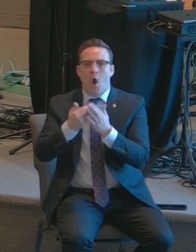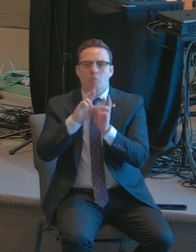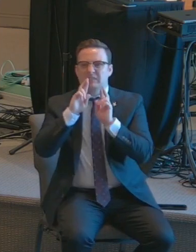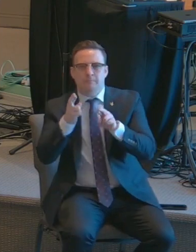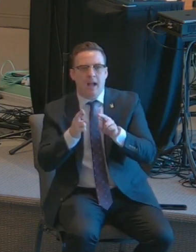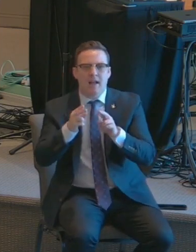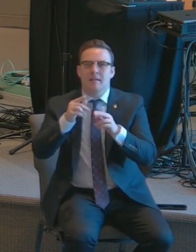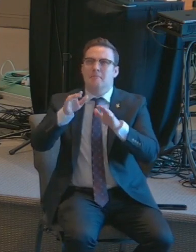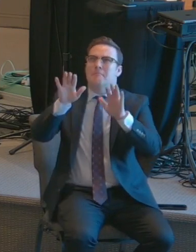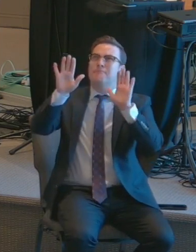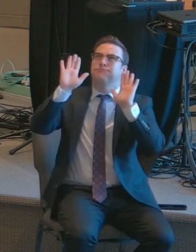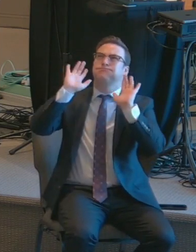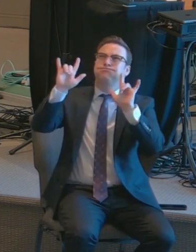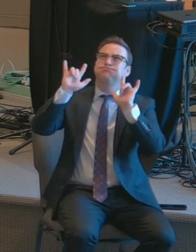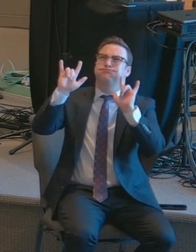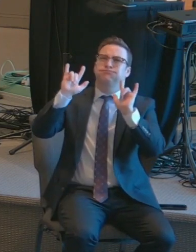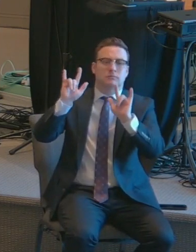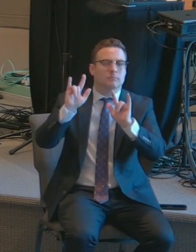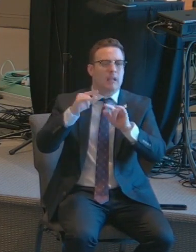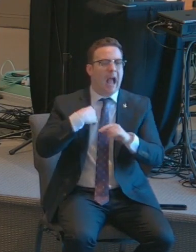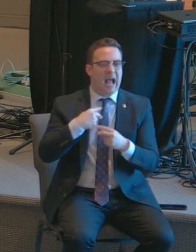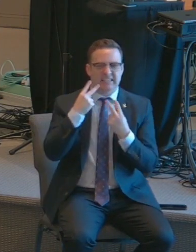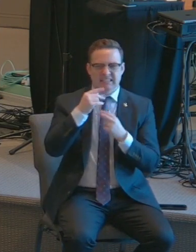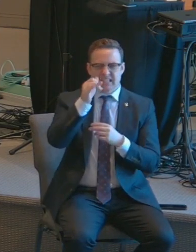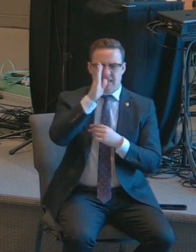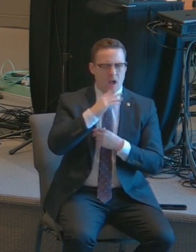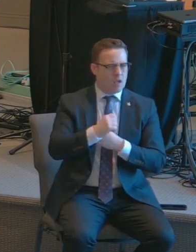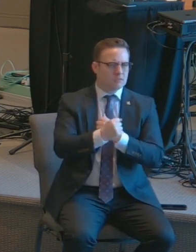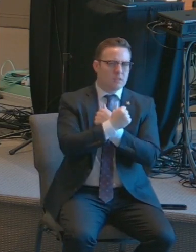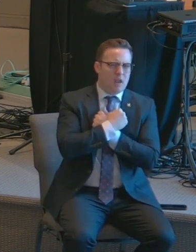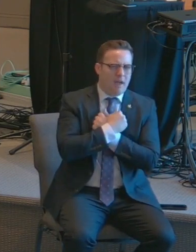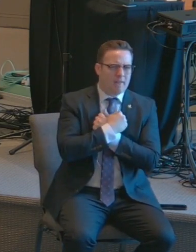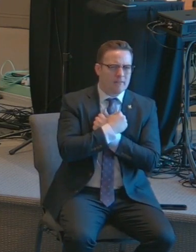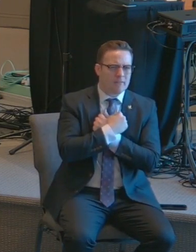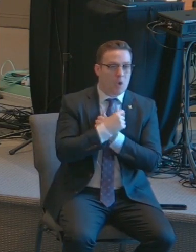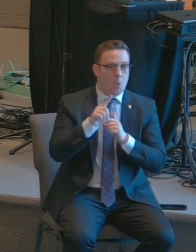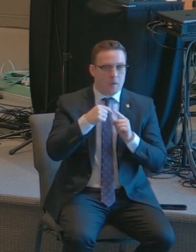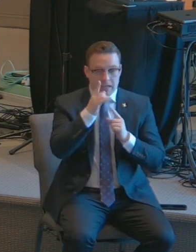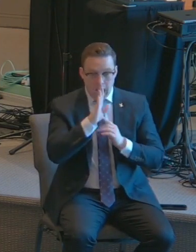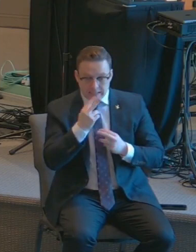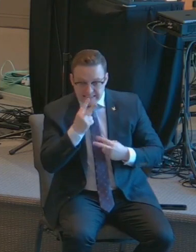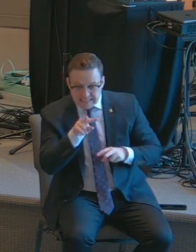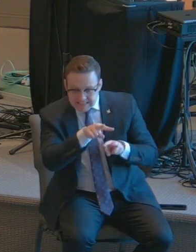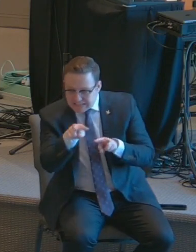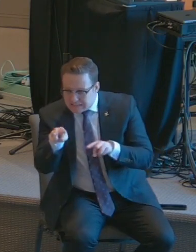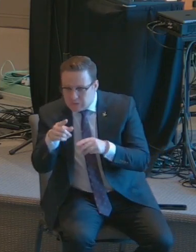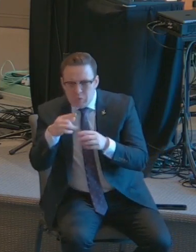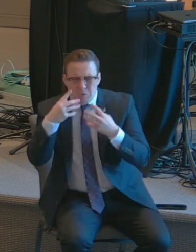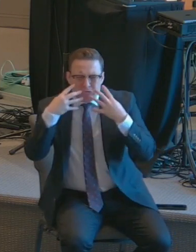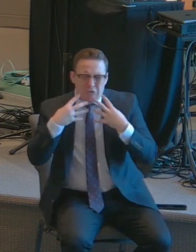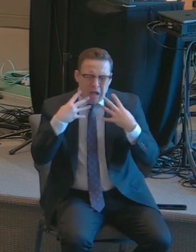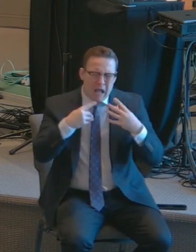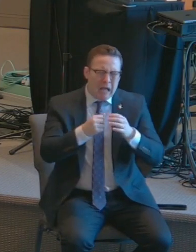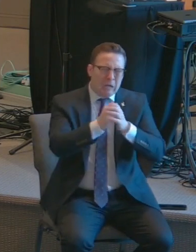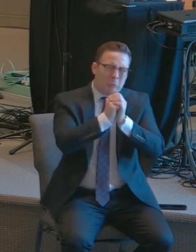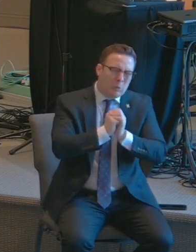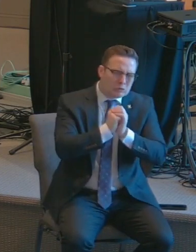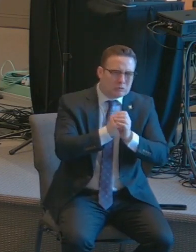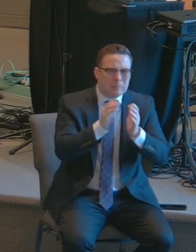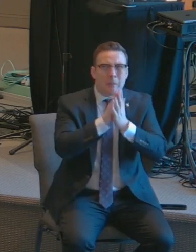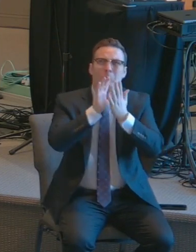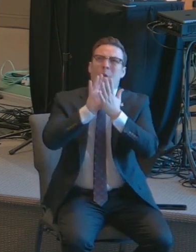I feel God's love. Just seeing when he sees you cry, when he sees you broken, when he sees you worship, when he sees you praise,